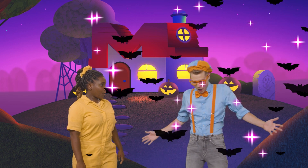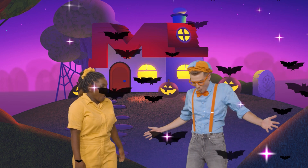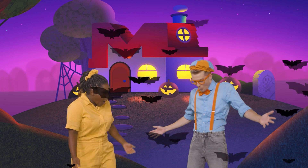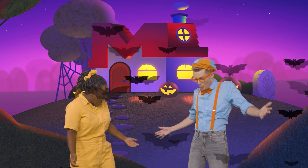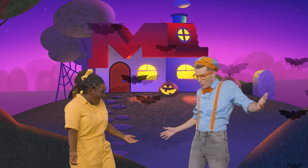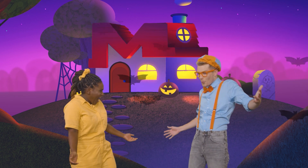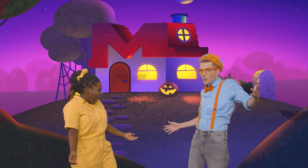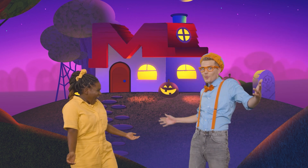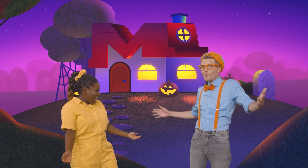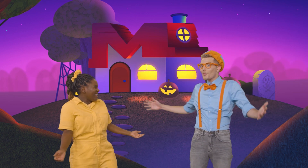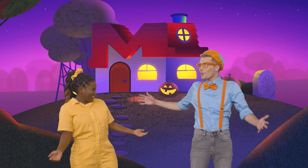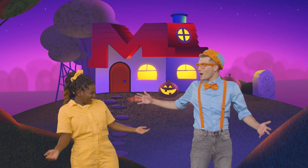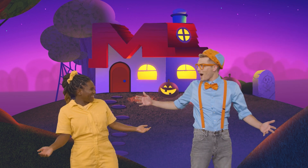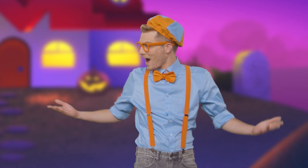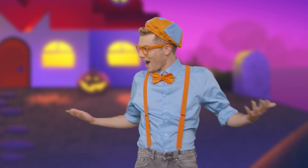Whoa! Whoa!